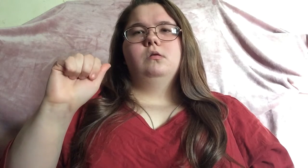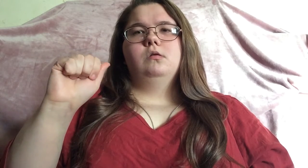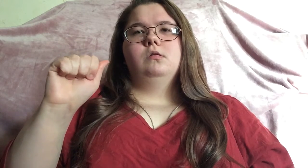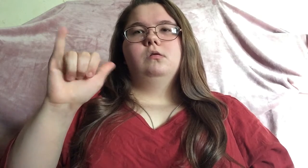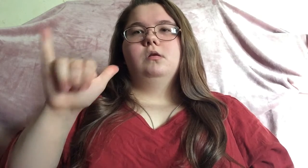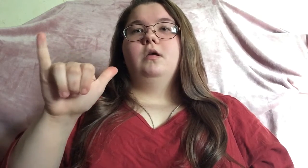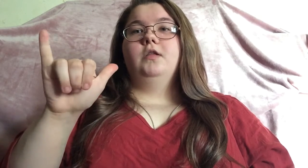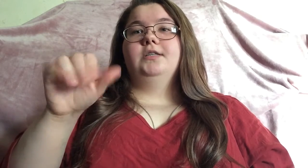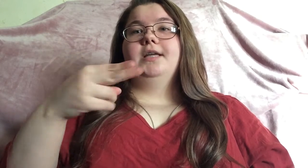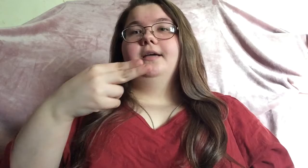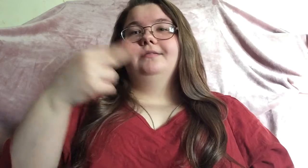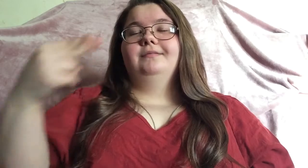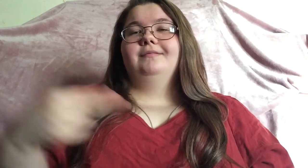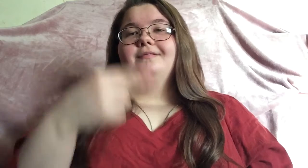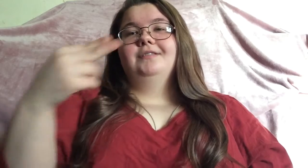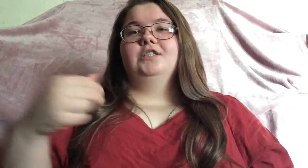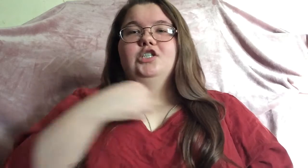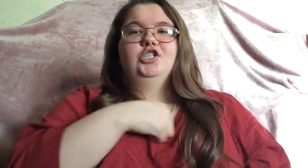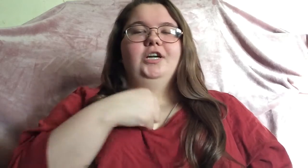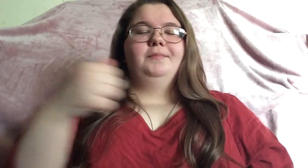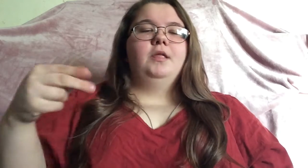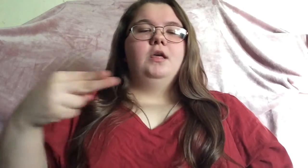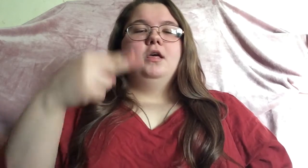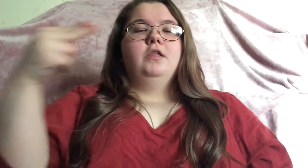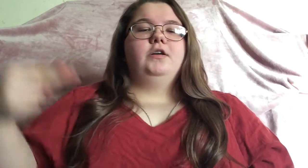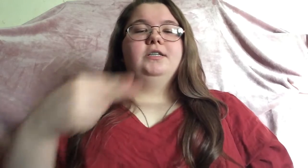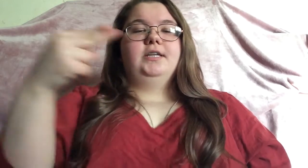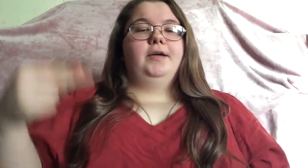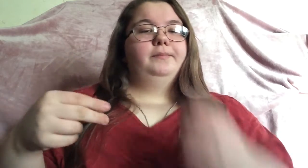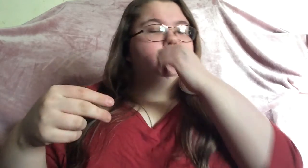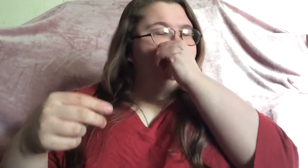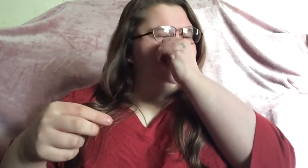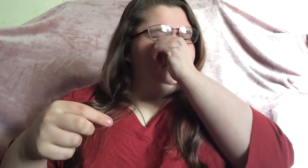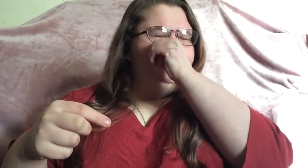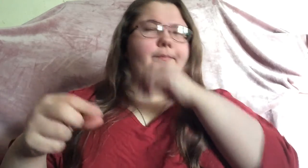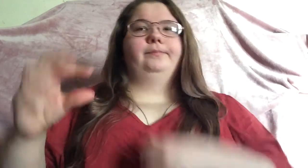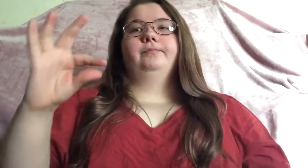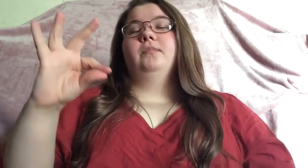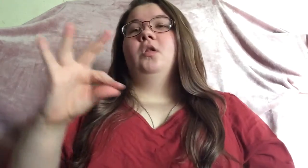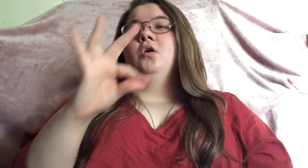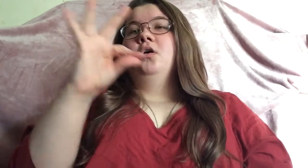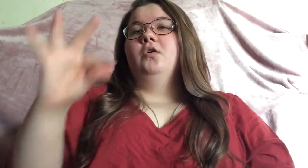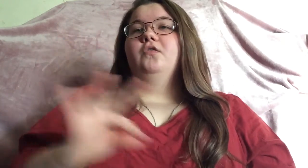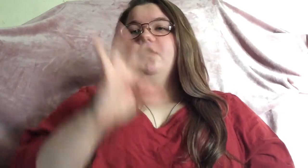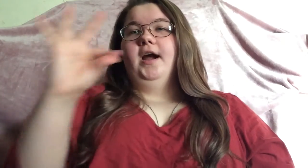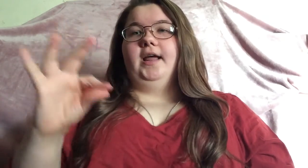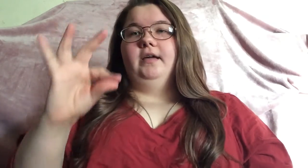thursday sorry thursday friday